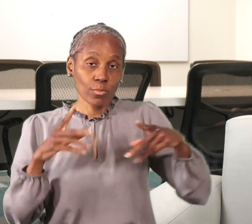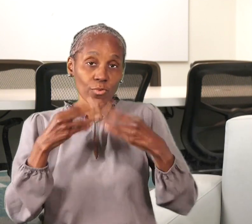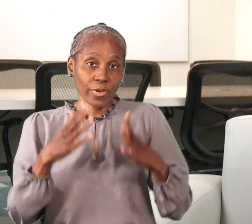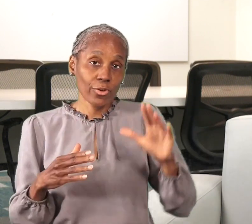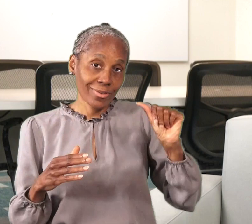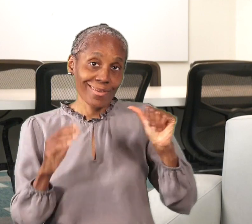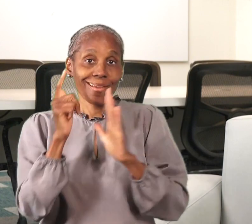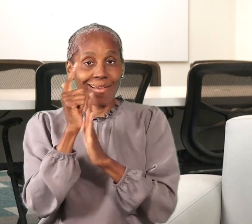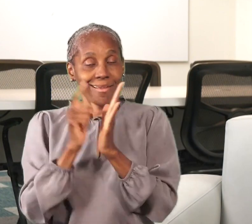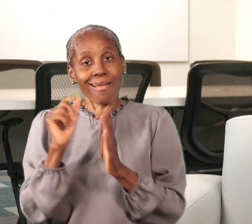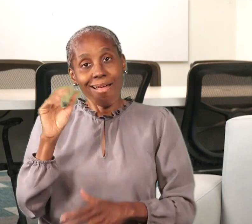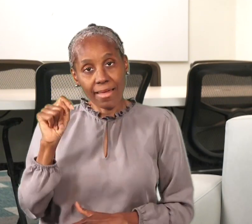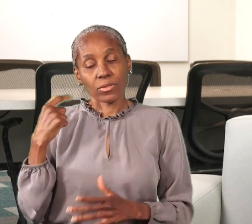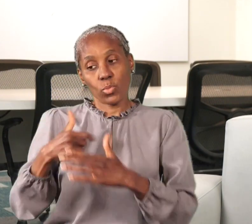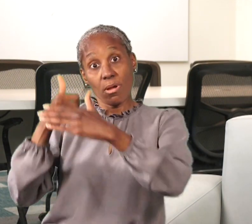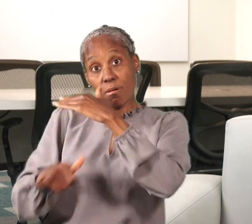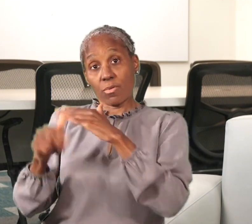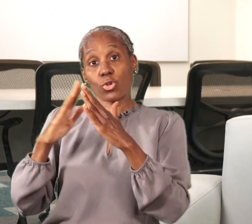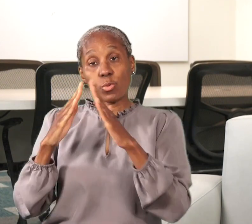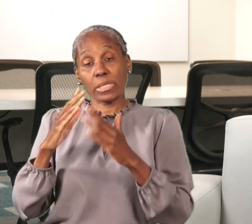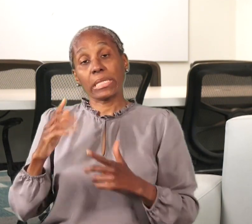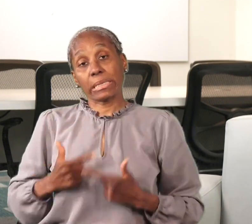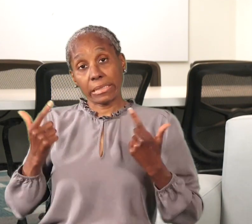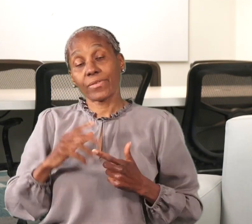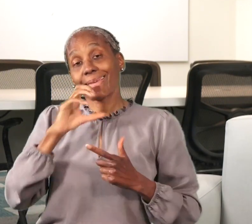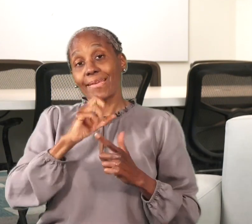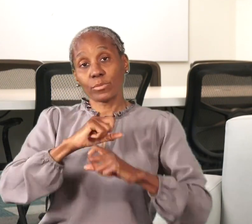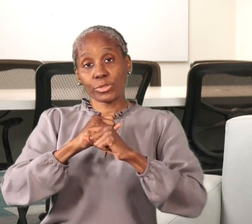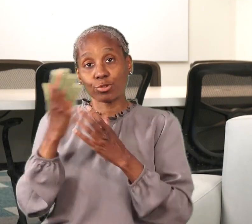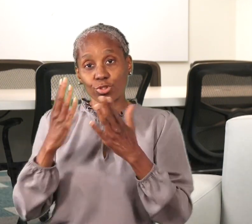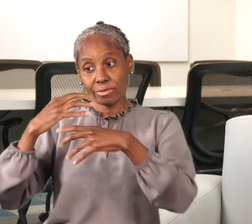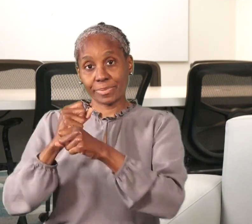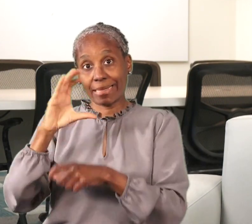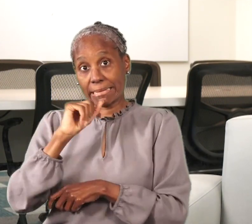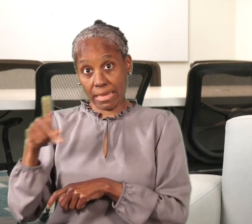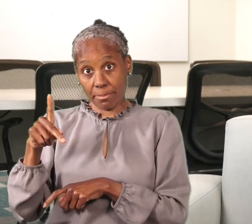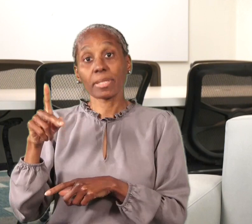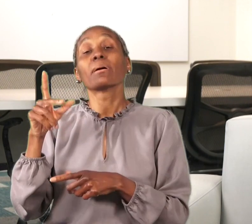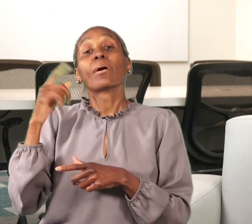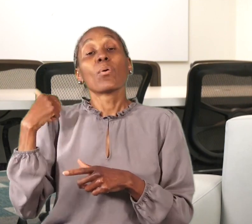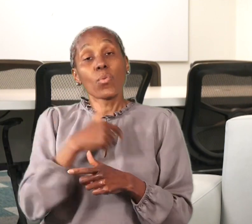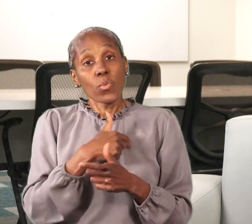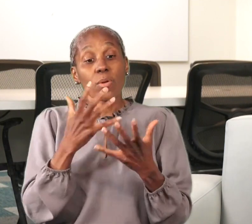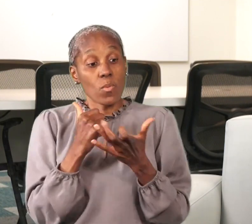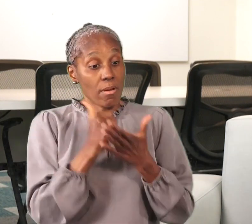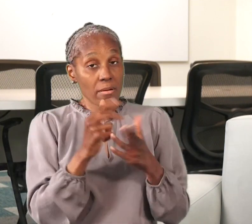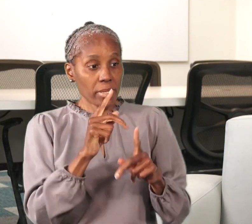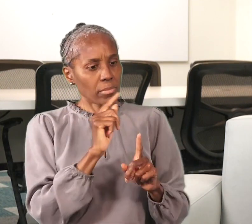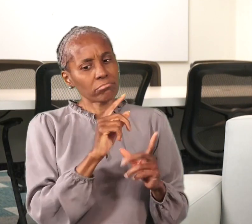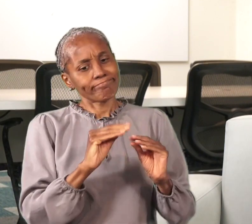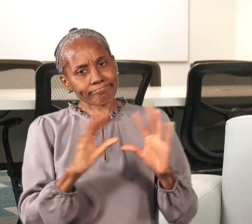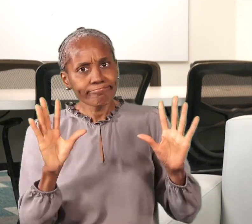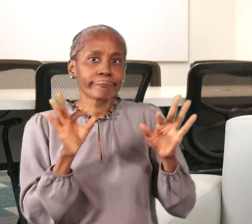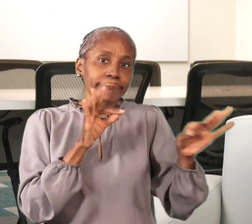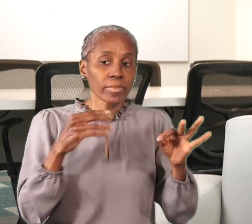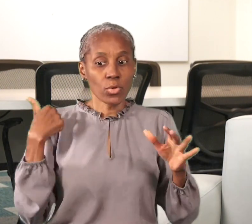and Providers Act. We are with the Community Living, Aging, and Protective Services Division, and we want to